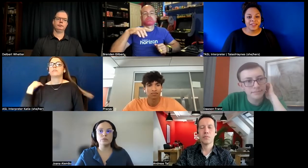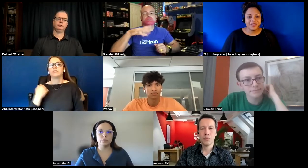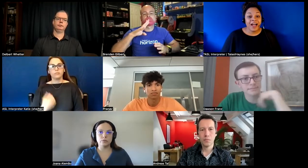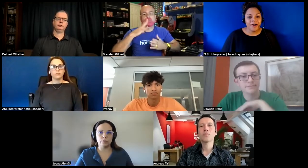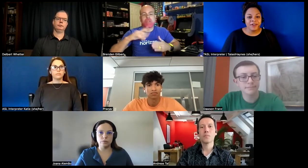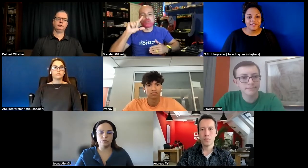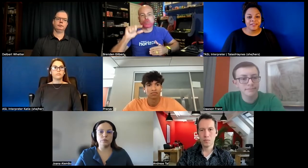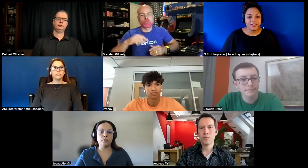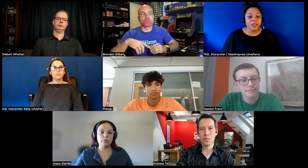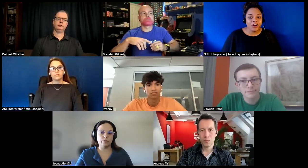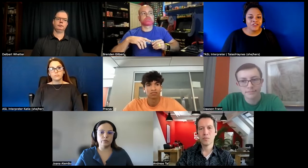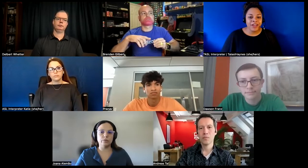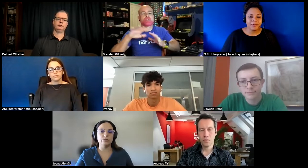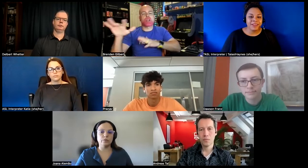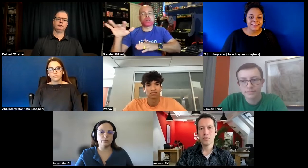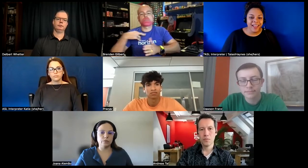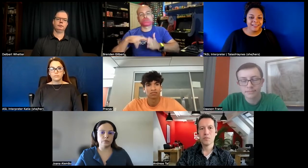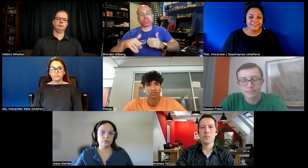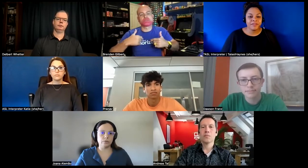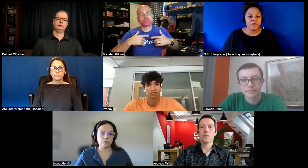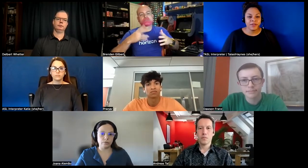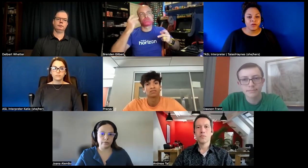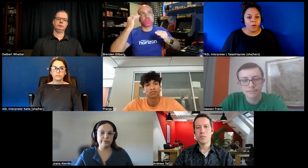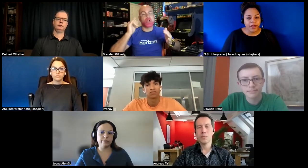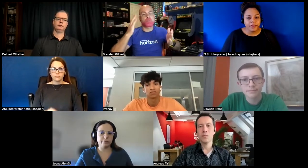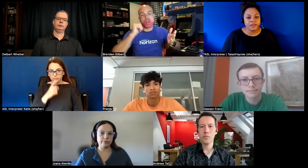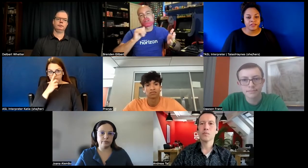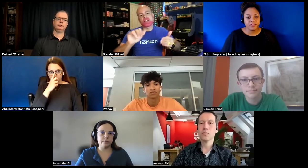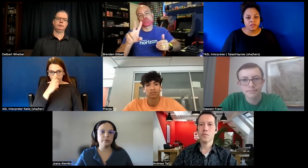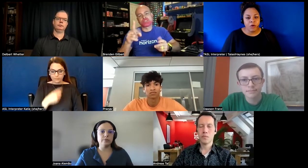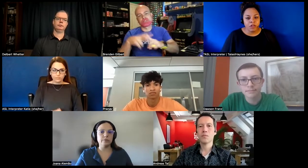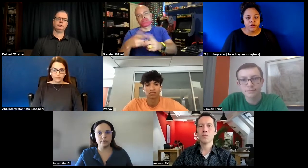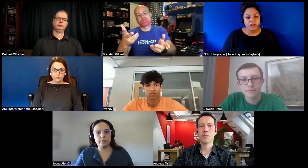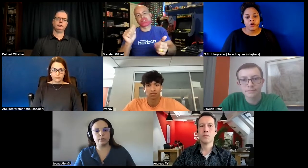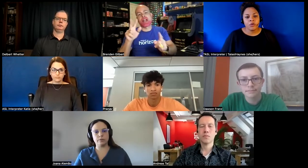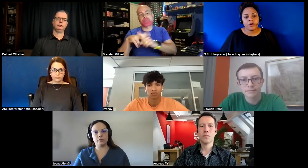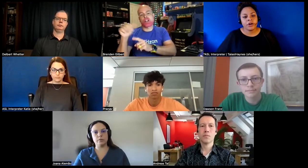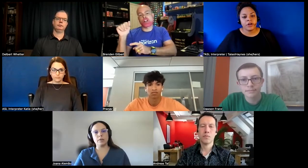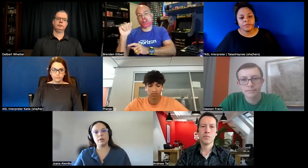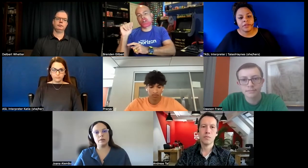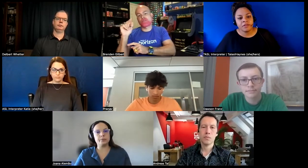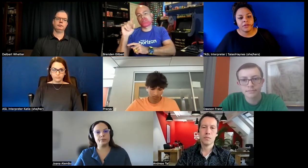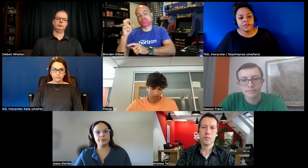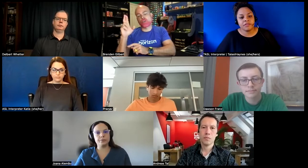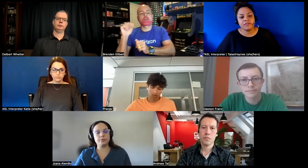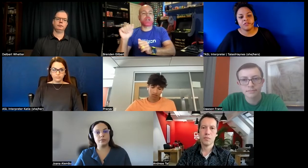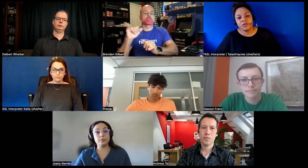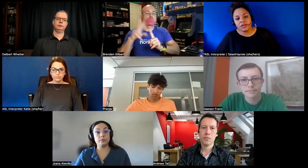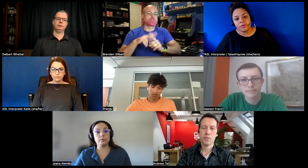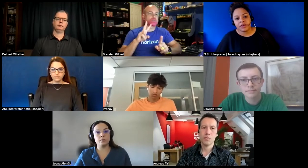loud it's a large or capitalized text if someone's speaking quiet the text gets smaller or um that's something that's 2d that we can